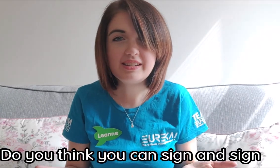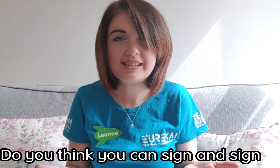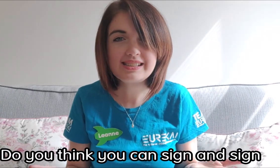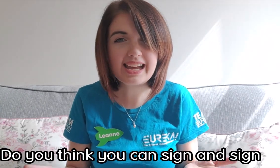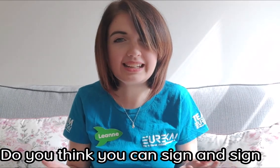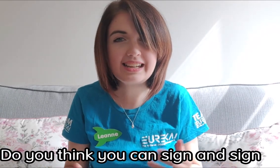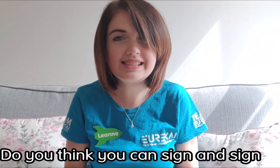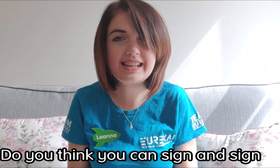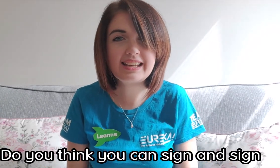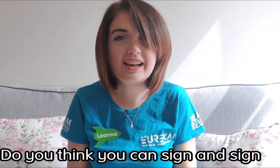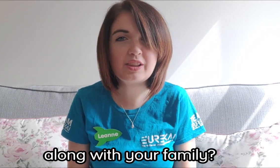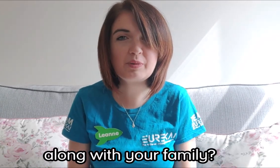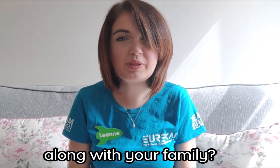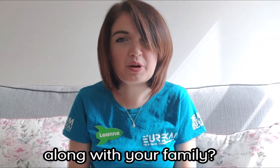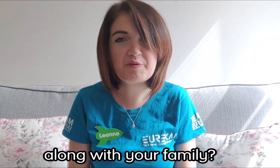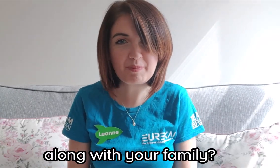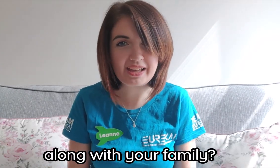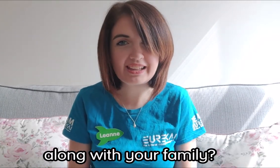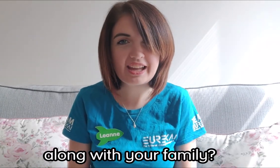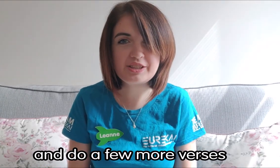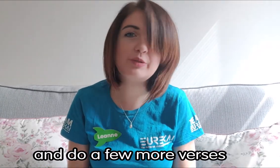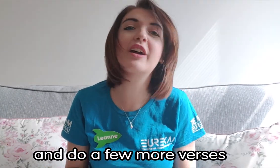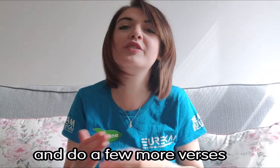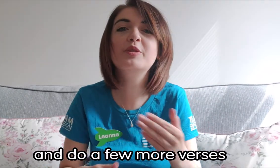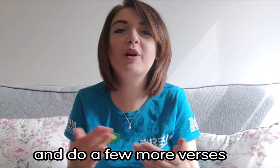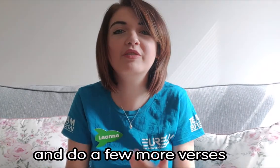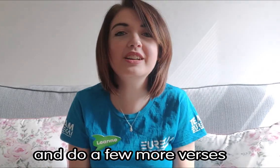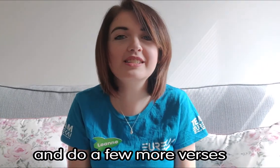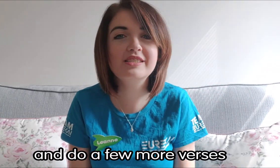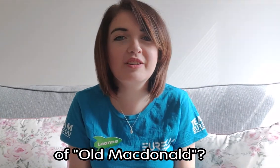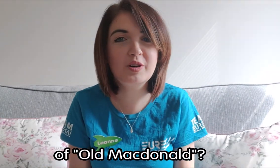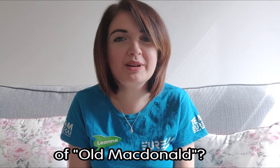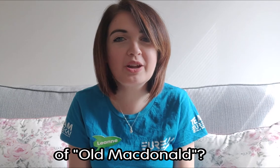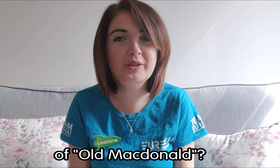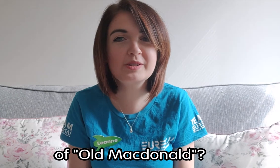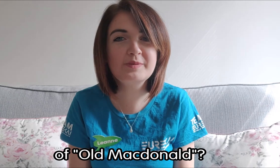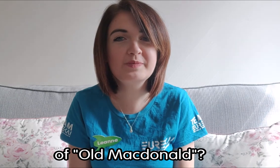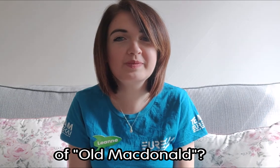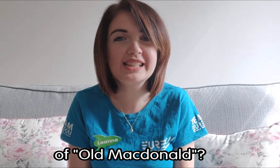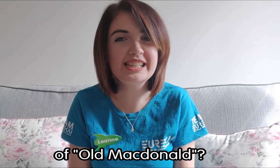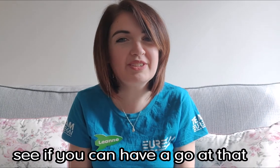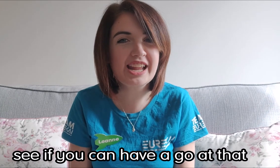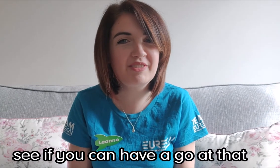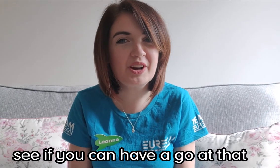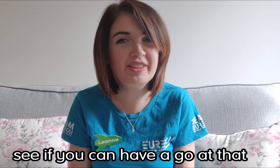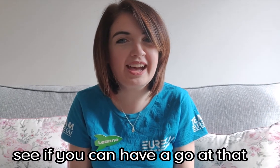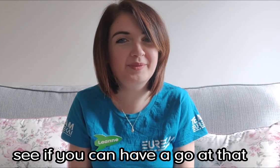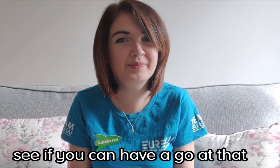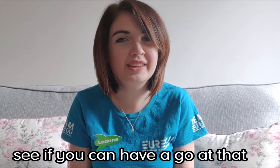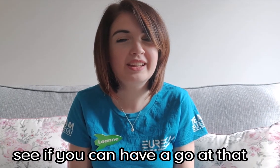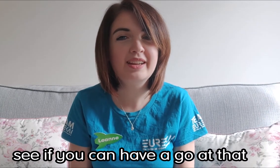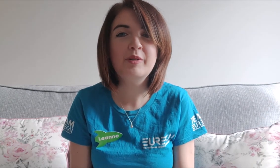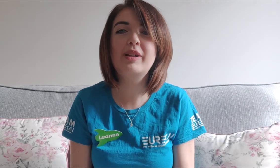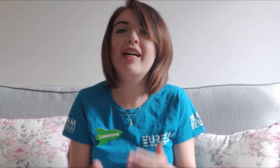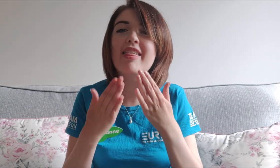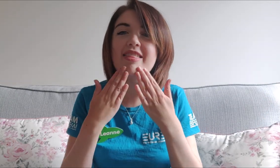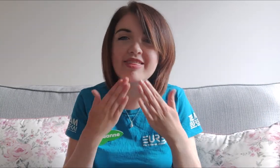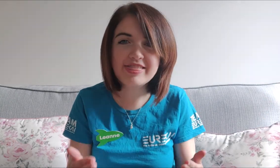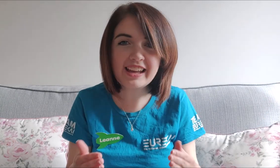sign and sing along with your family and do a few more verses of old macdonald see if can have a go at that well thank